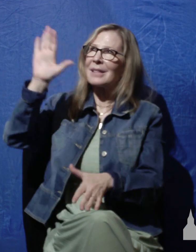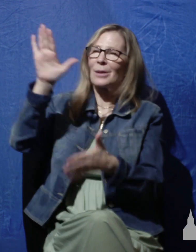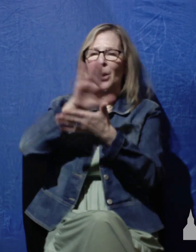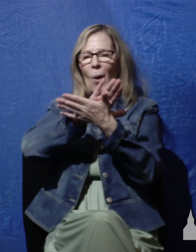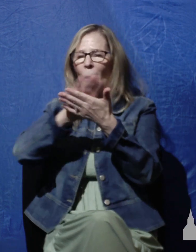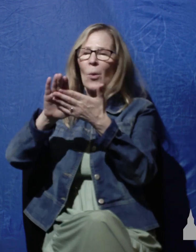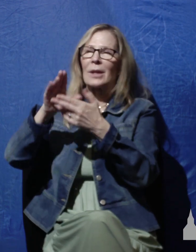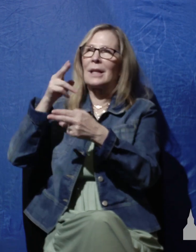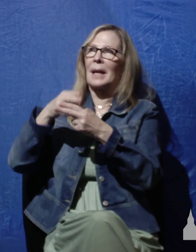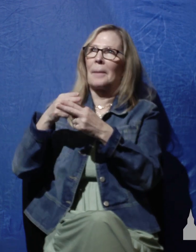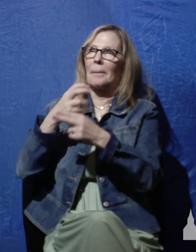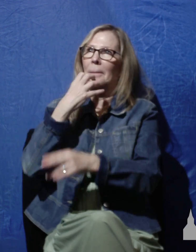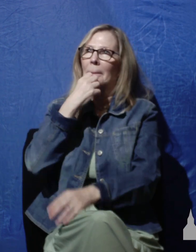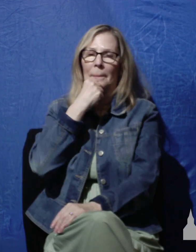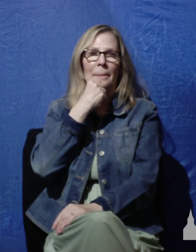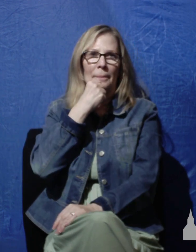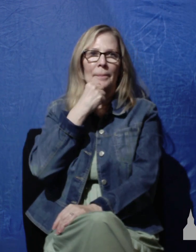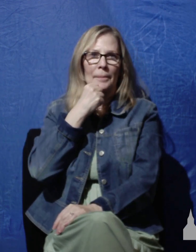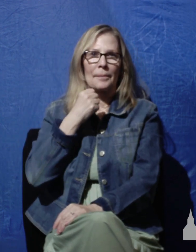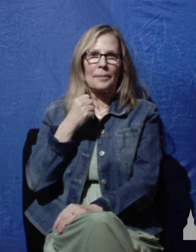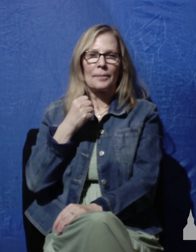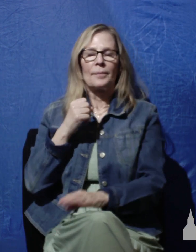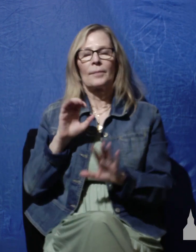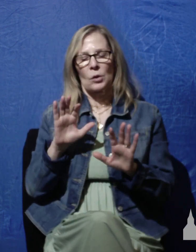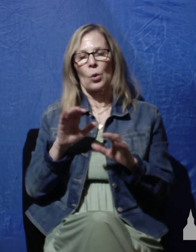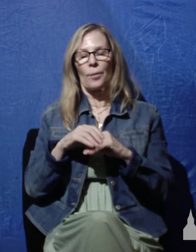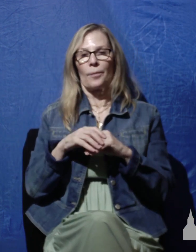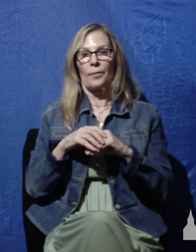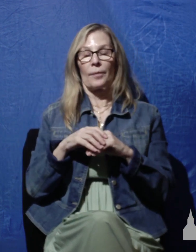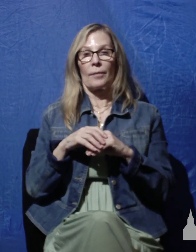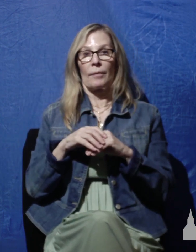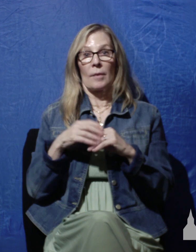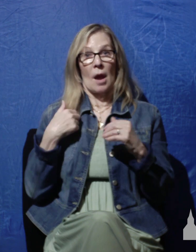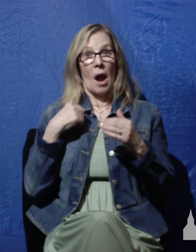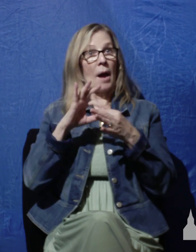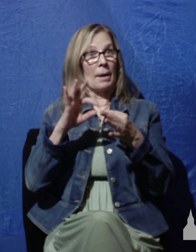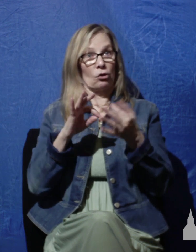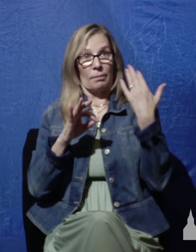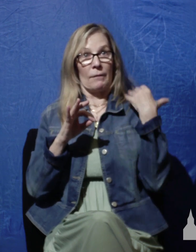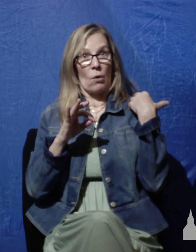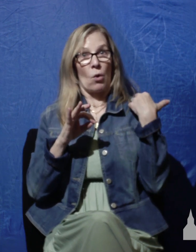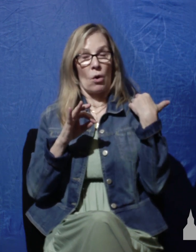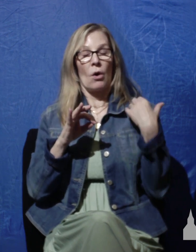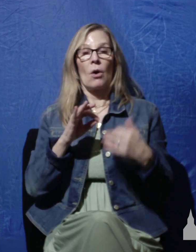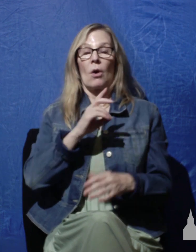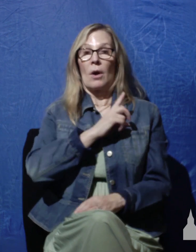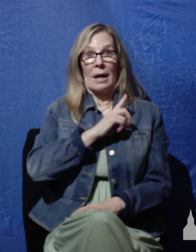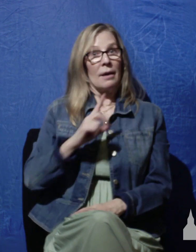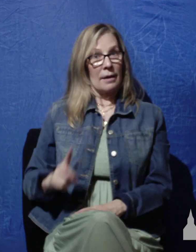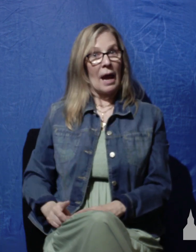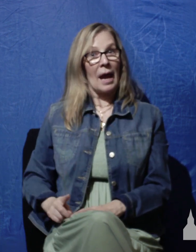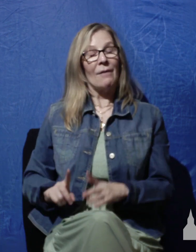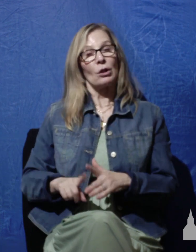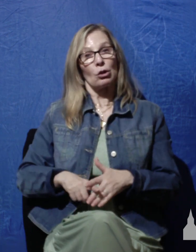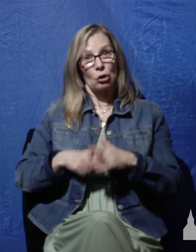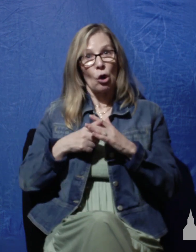Now, as I mentioned to you earlier, David starts this psalm by speaking, but he's not speaking to God.